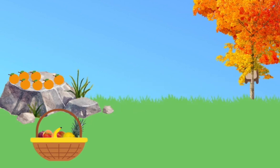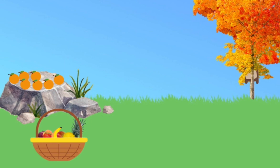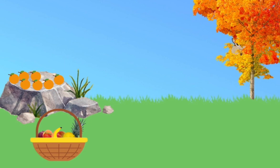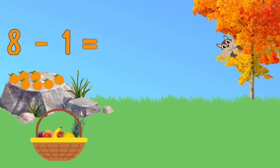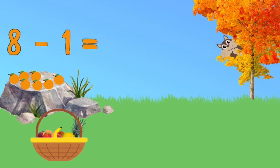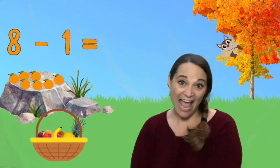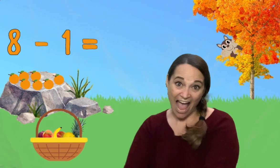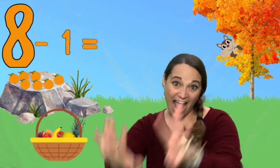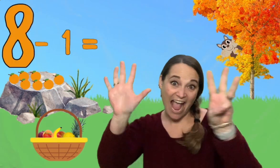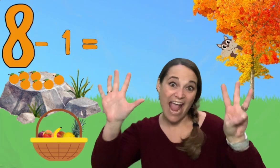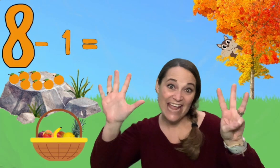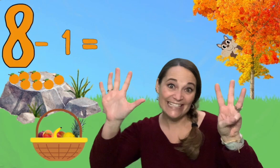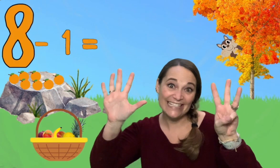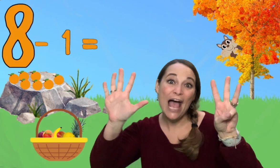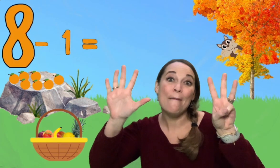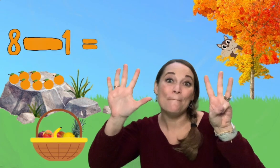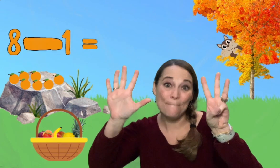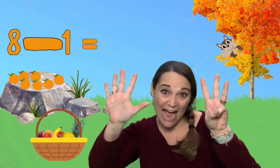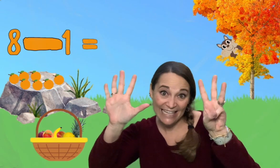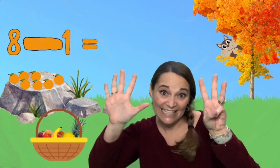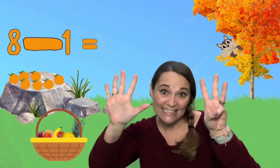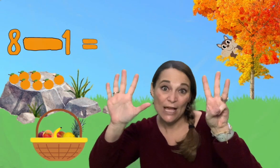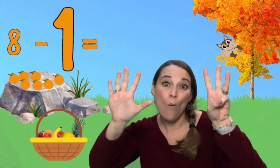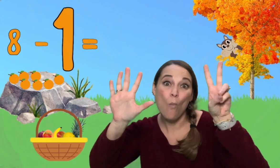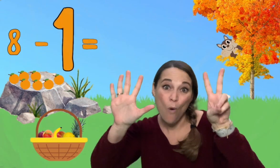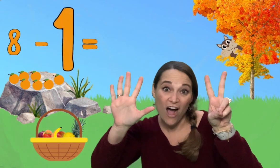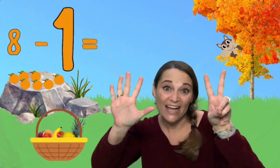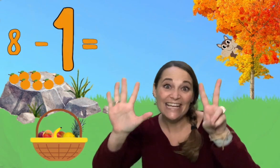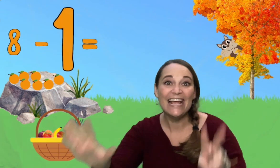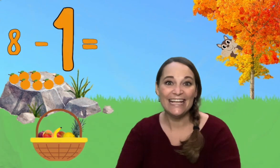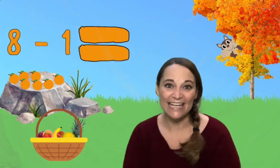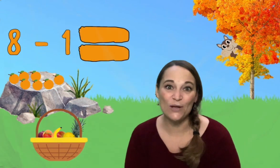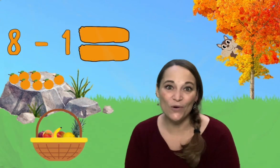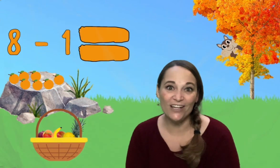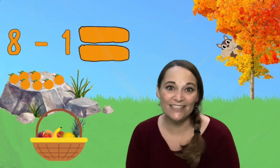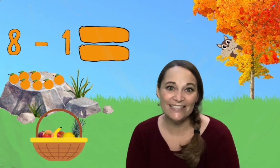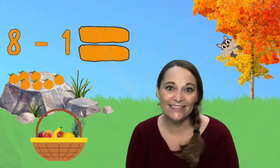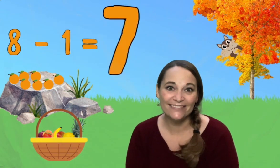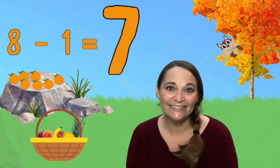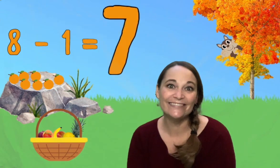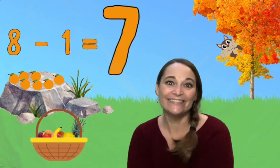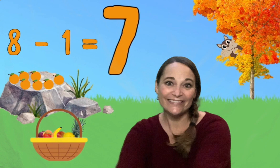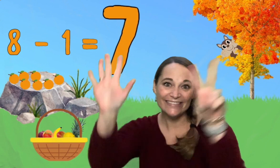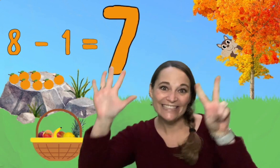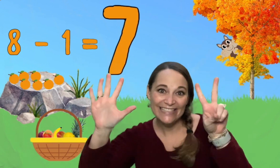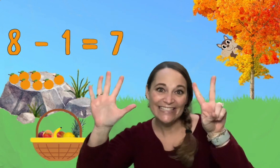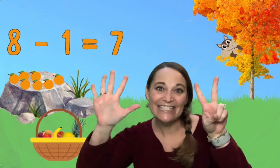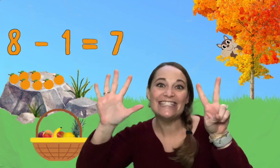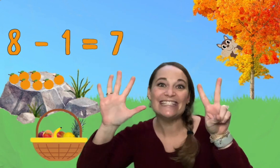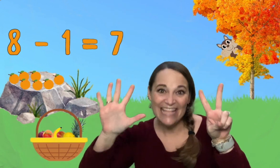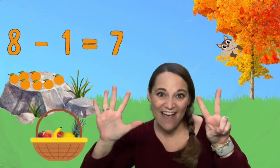eight minus one equals seven.